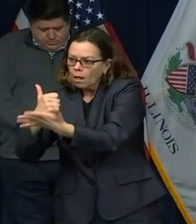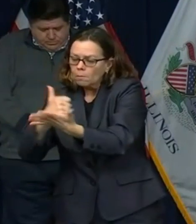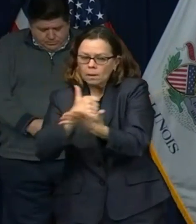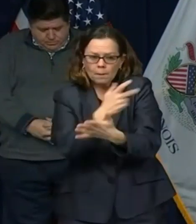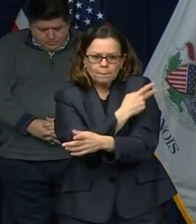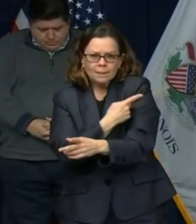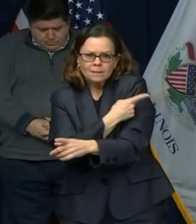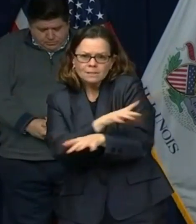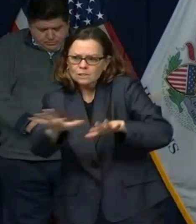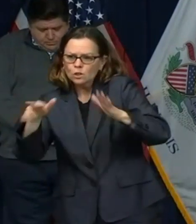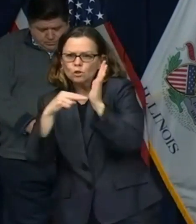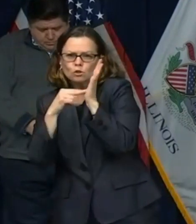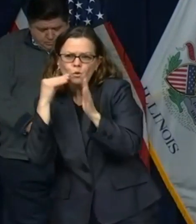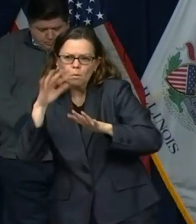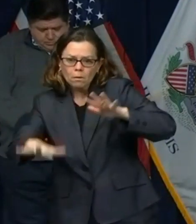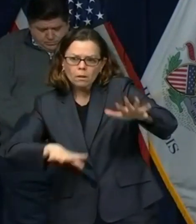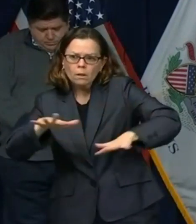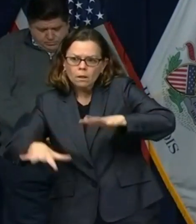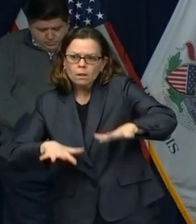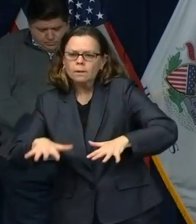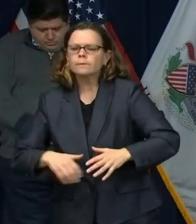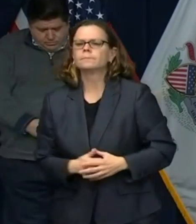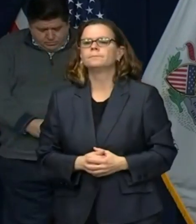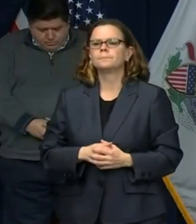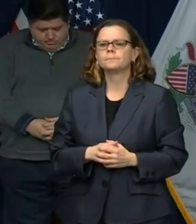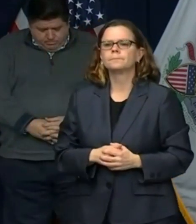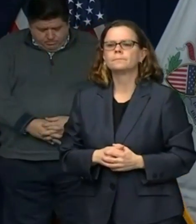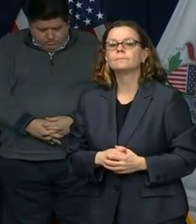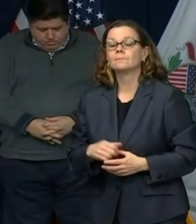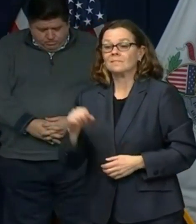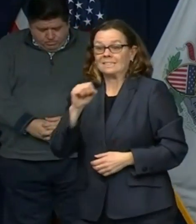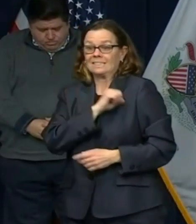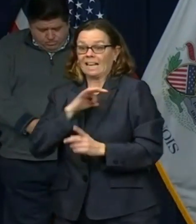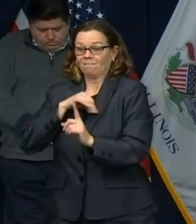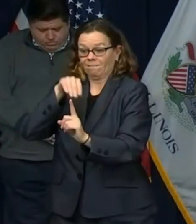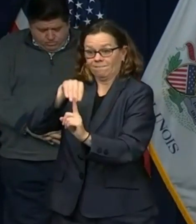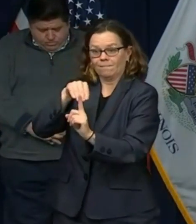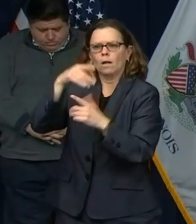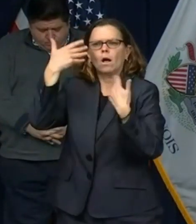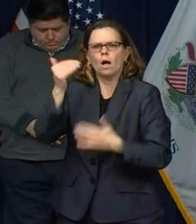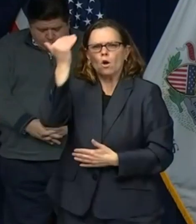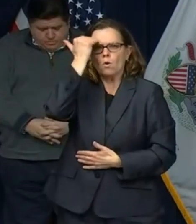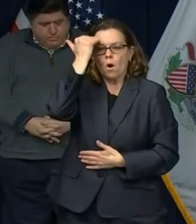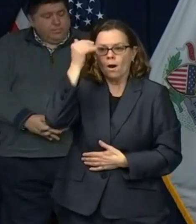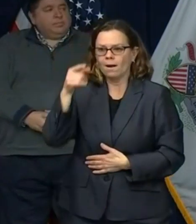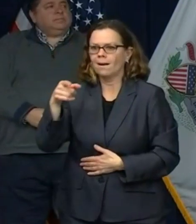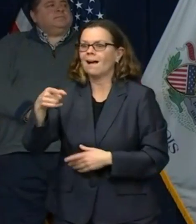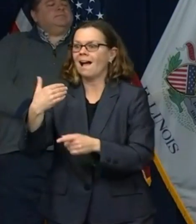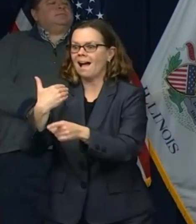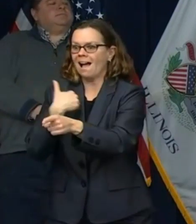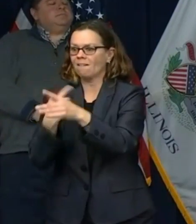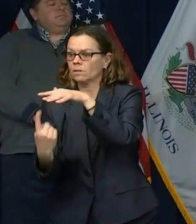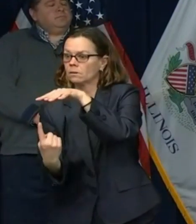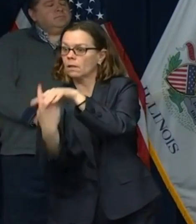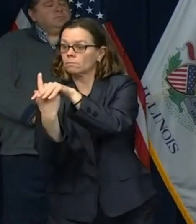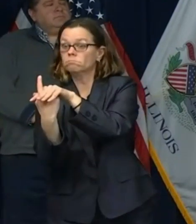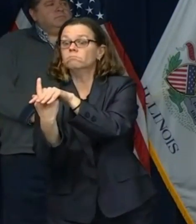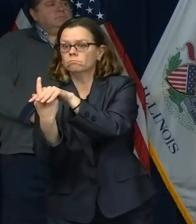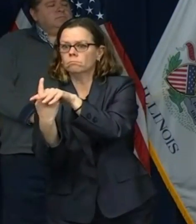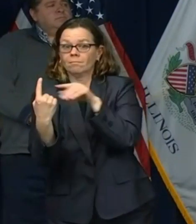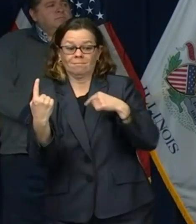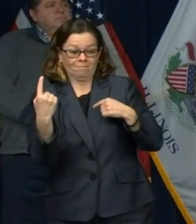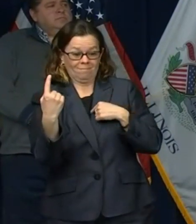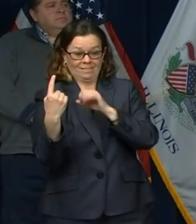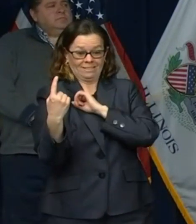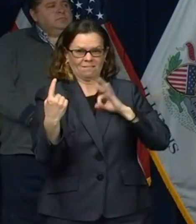have to report to the family members what is going on, that there's a COVID case in the facility that their loved